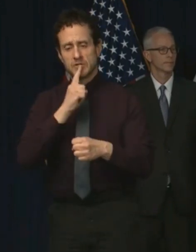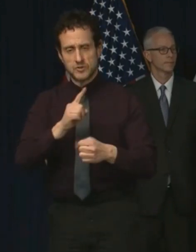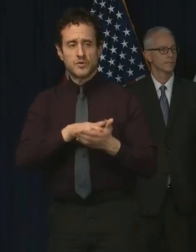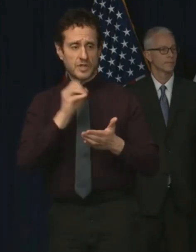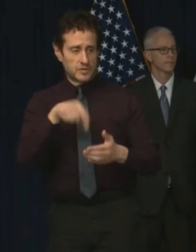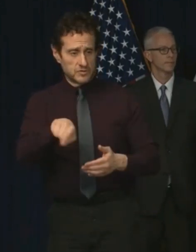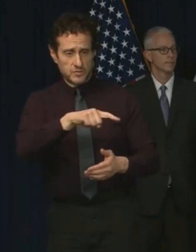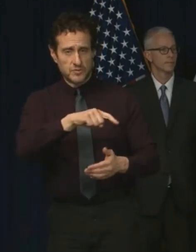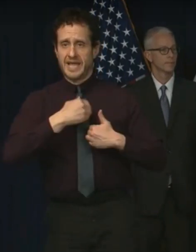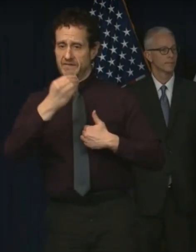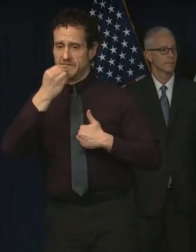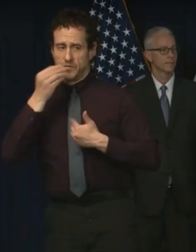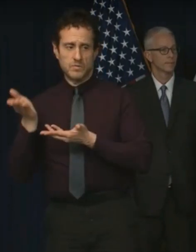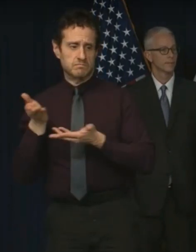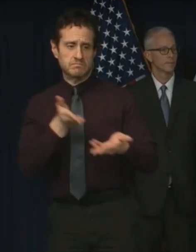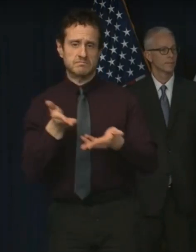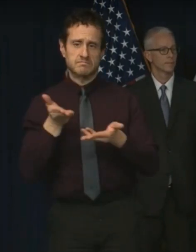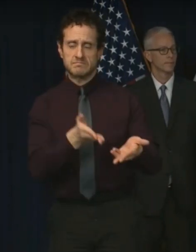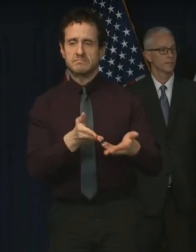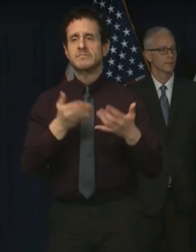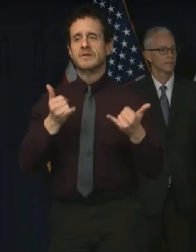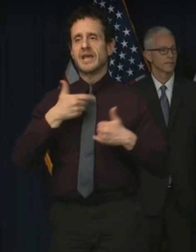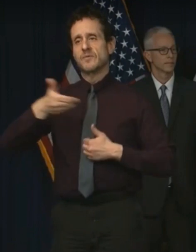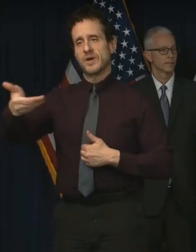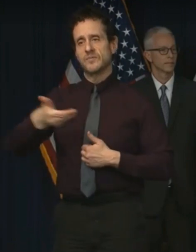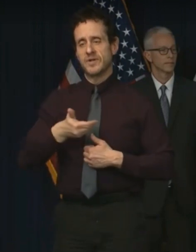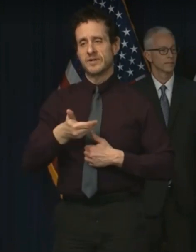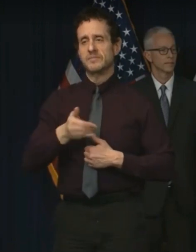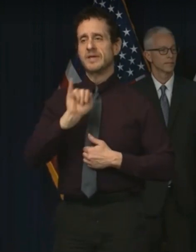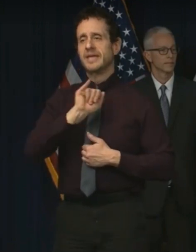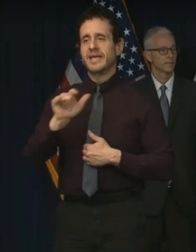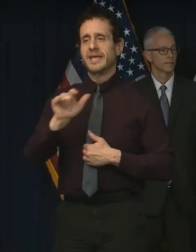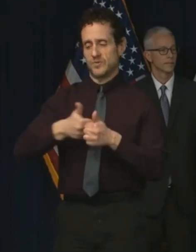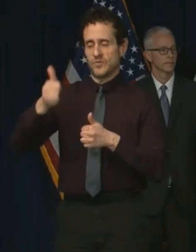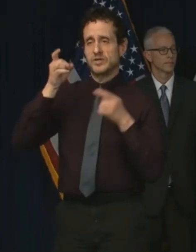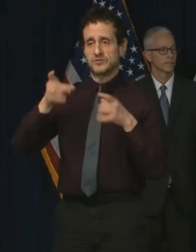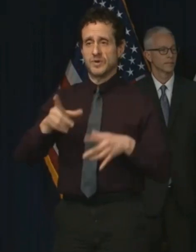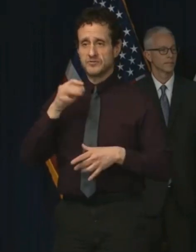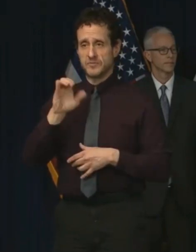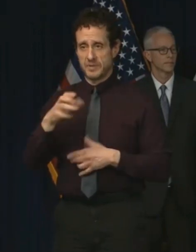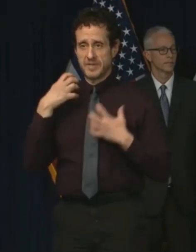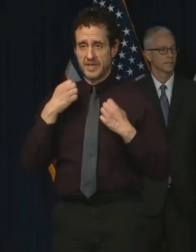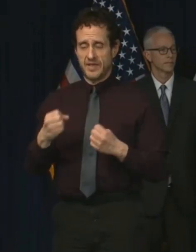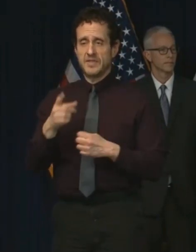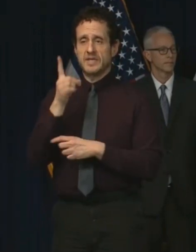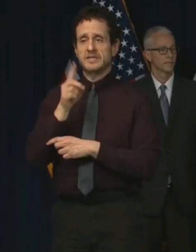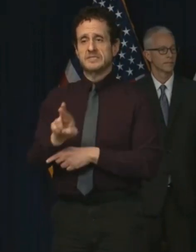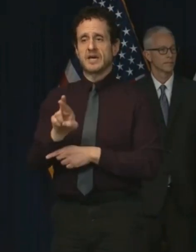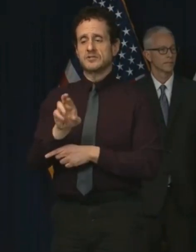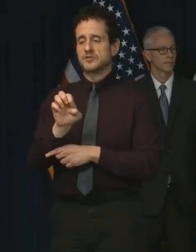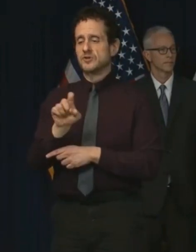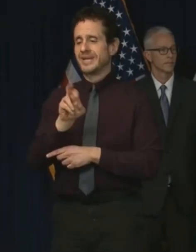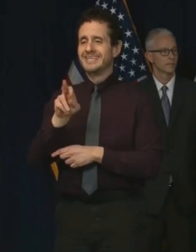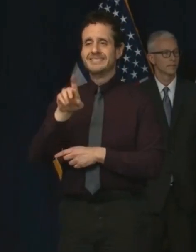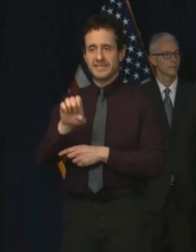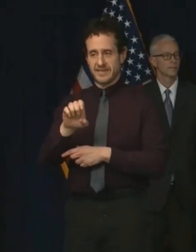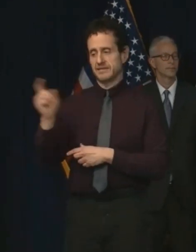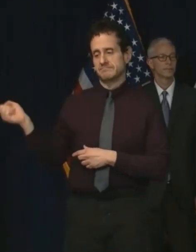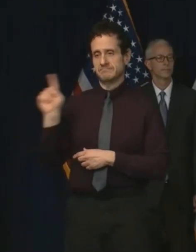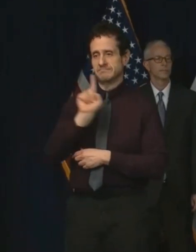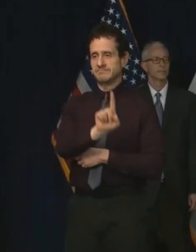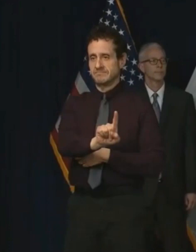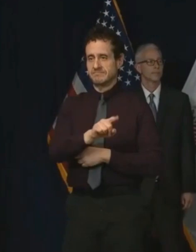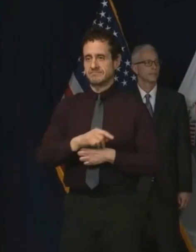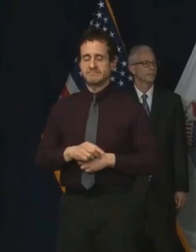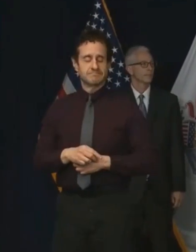students are fed. With that, I'd now like to welcome Illinois' Director of Public Health, Dr. Izike to the podium.